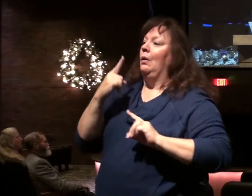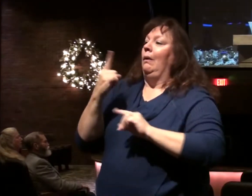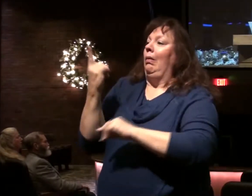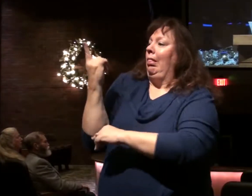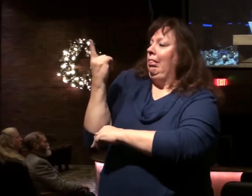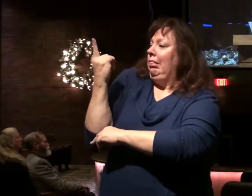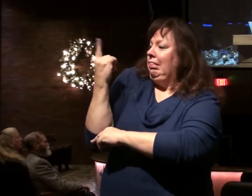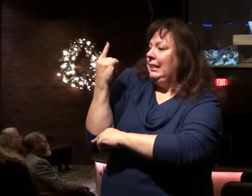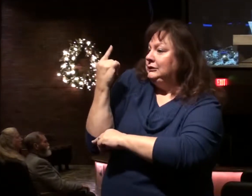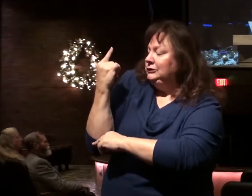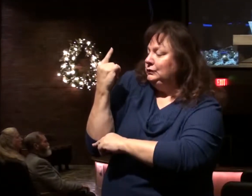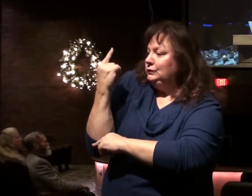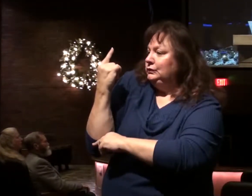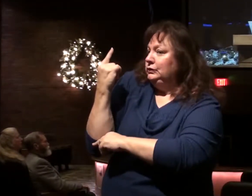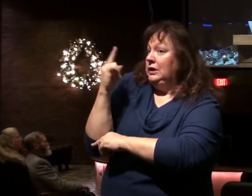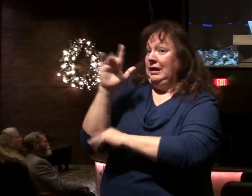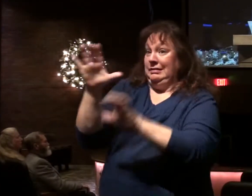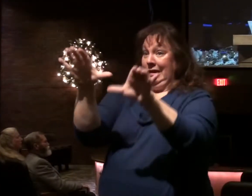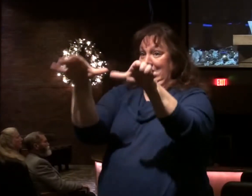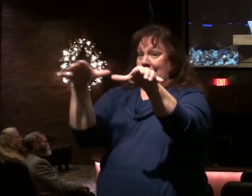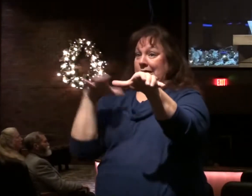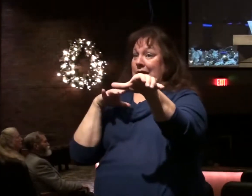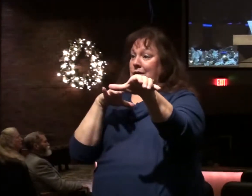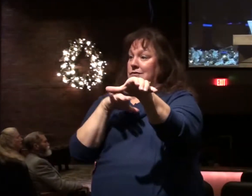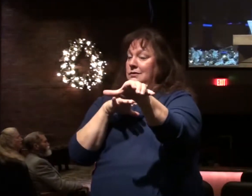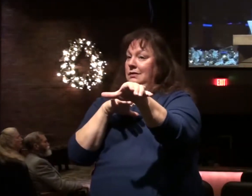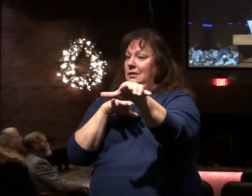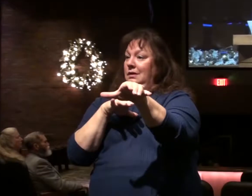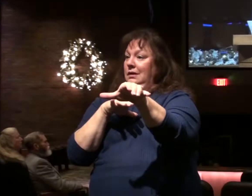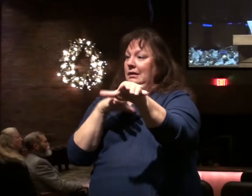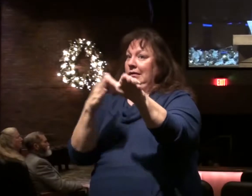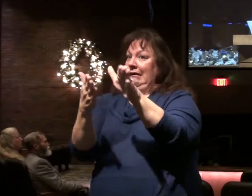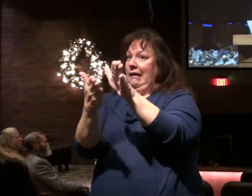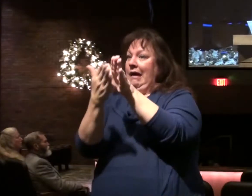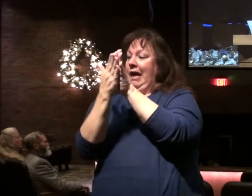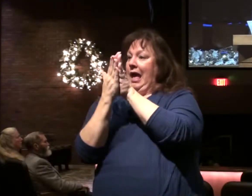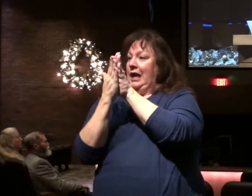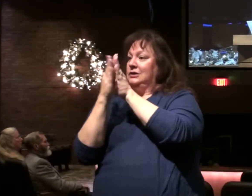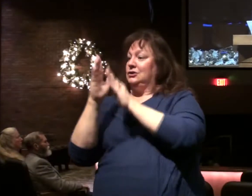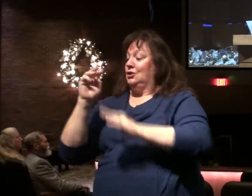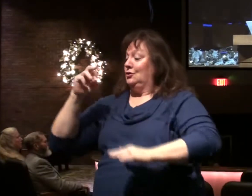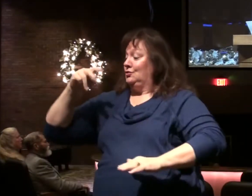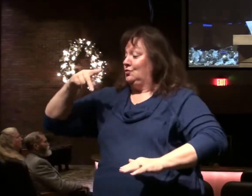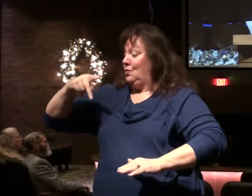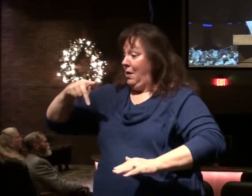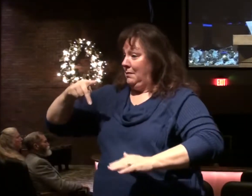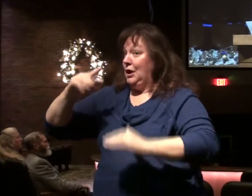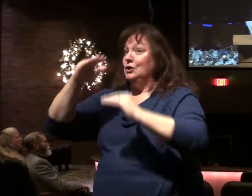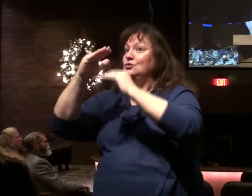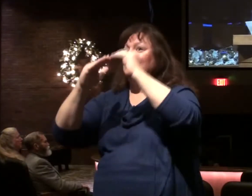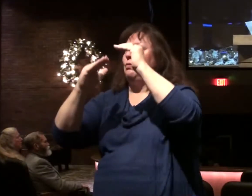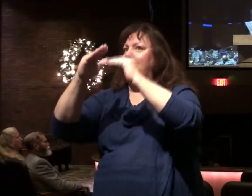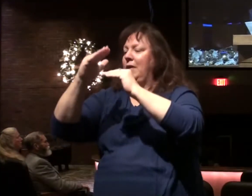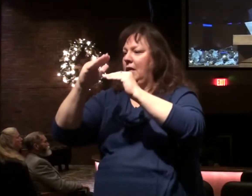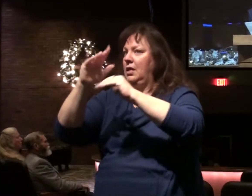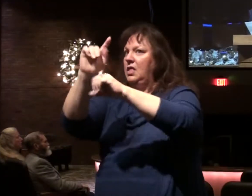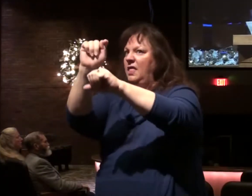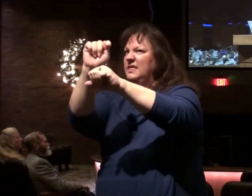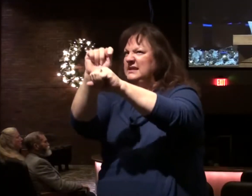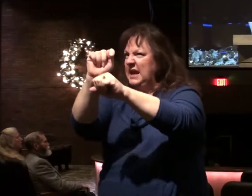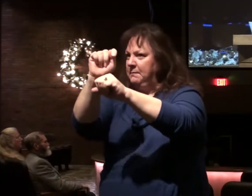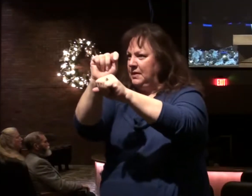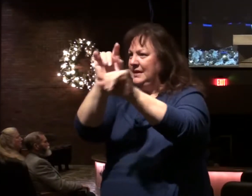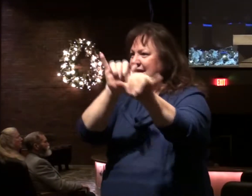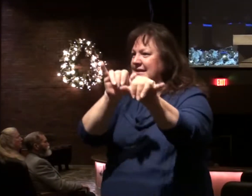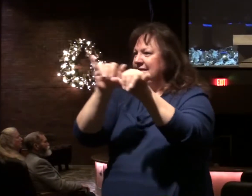year ago, the Sanhedrin called on Trump to build the temple, as Cyrus did